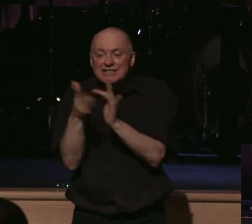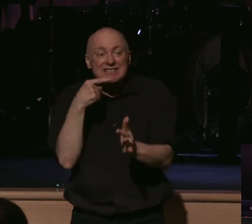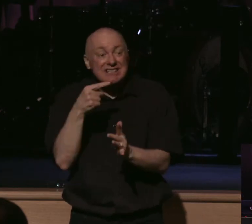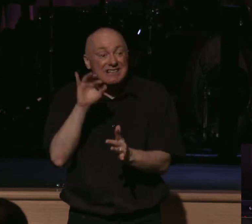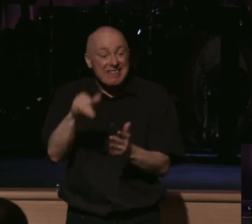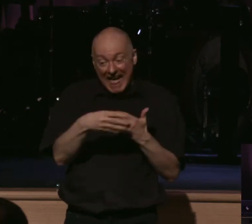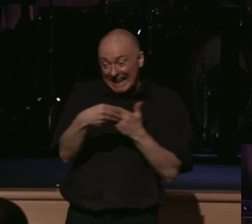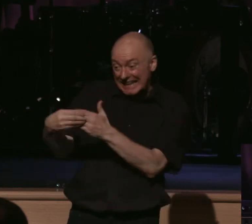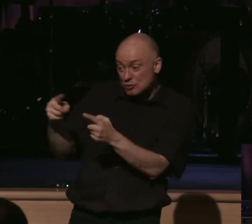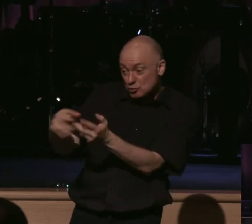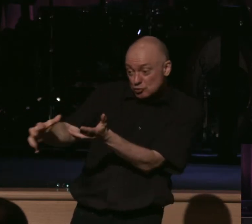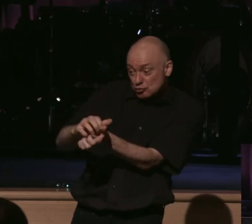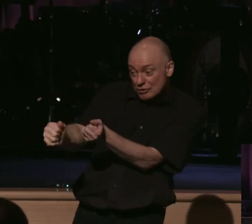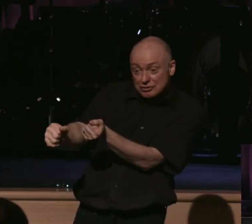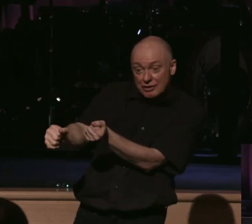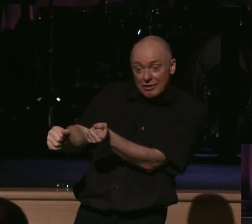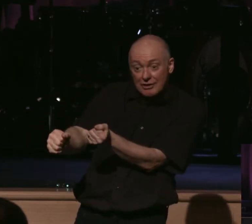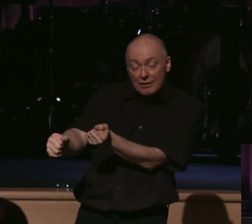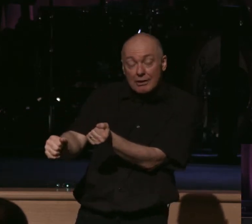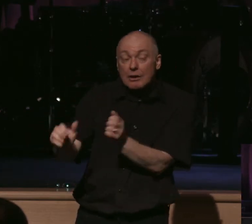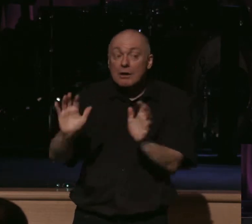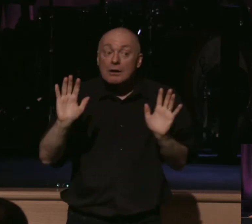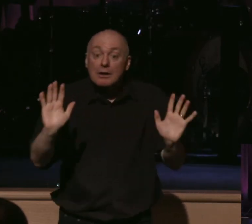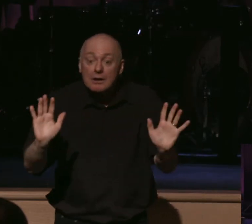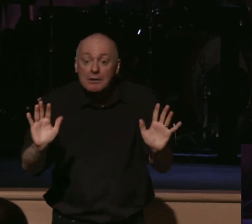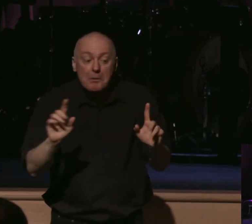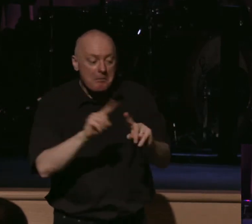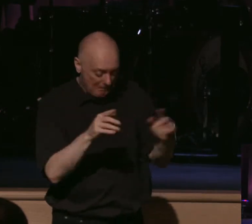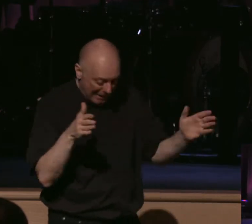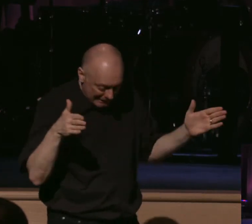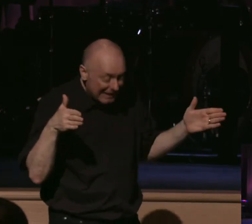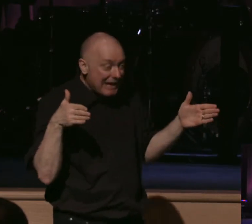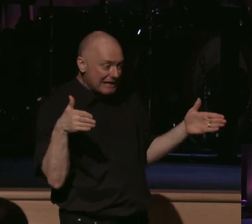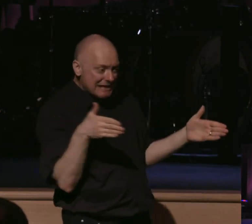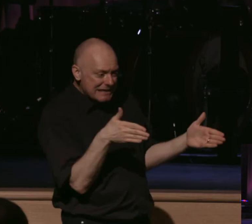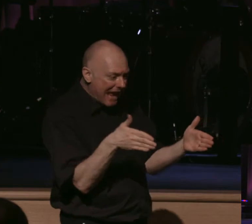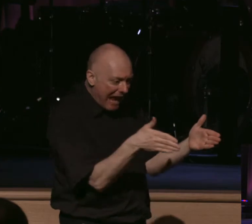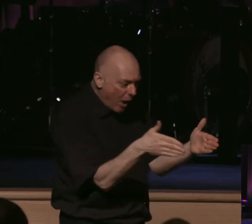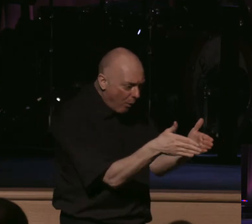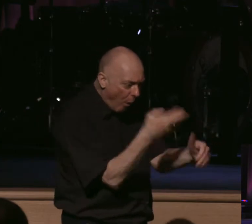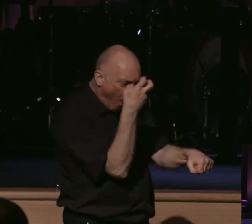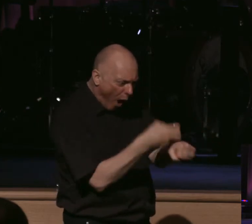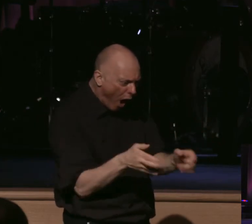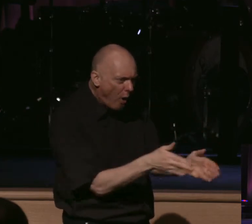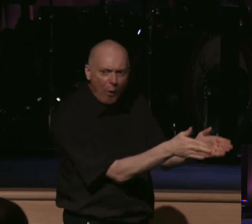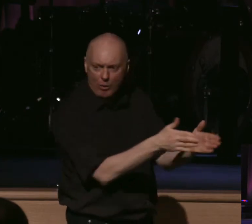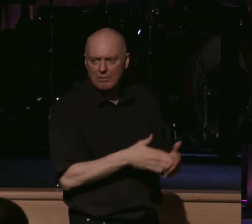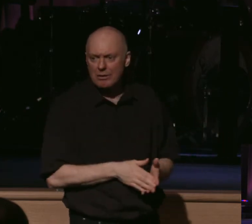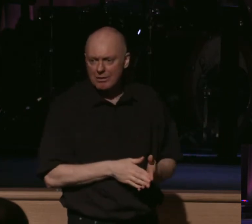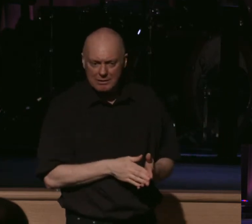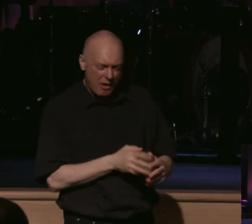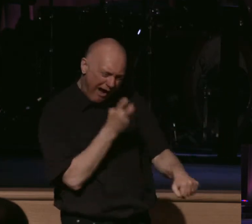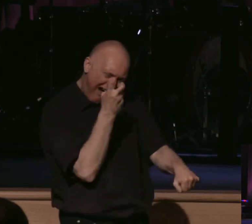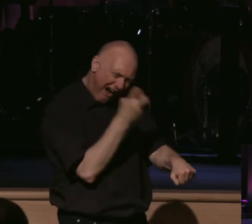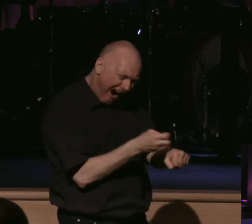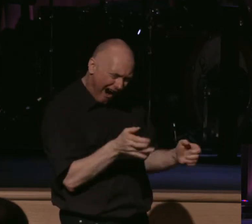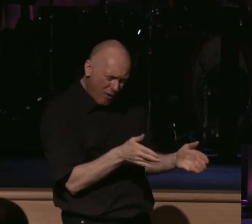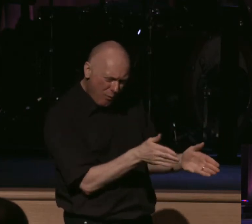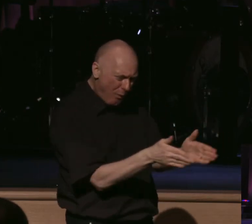that's the road that leads to destruction. That's why he also says, though, that narrow is the road and hard is words. Hard that